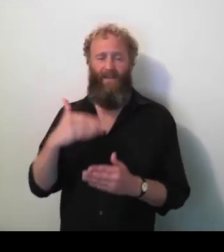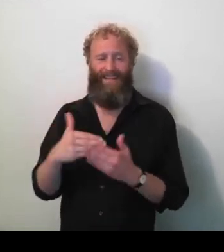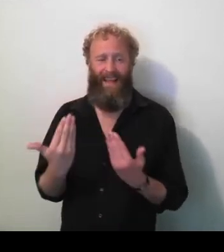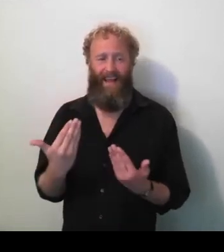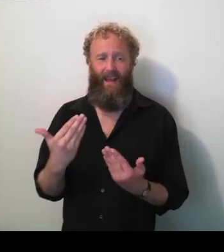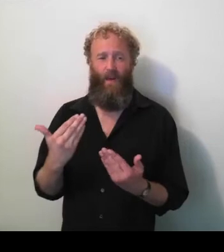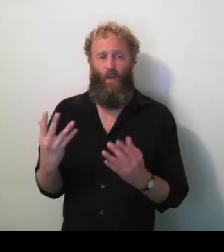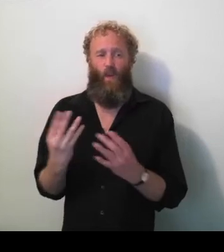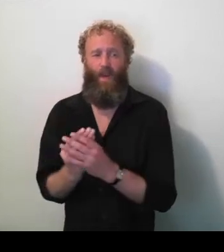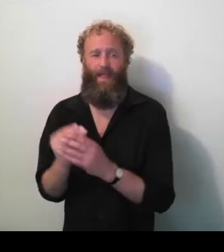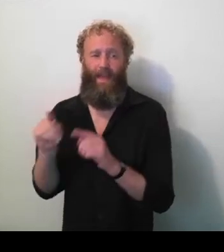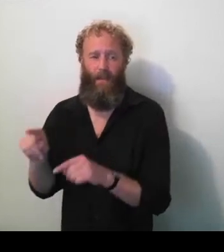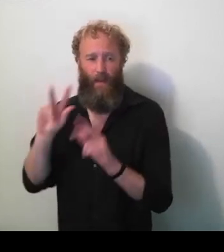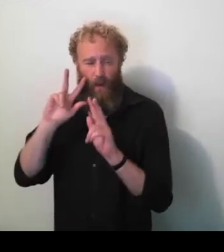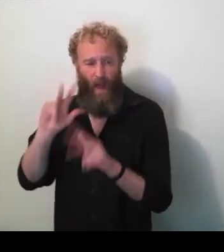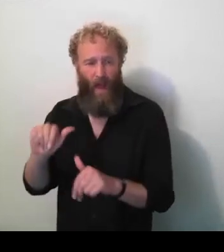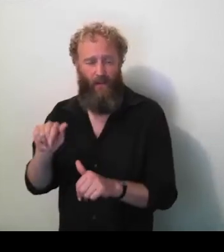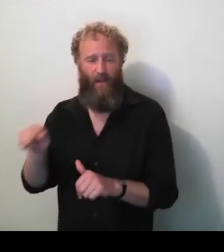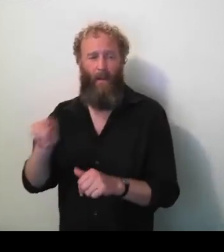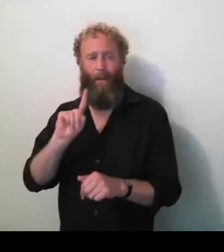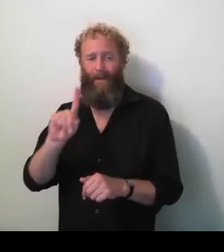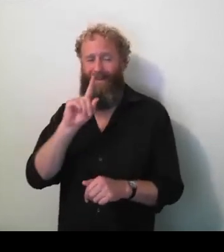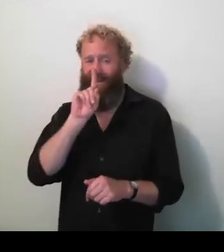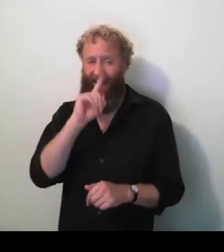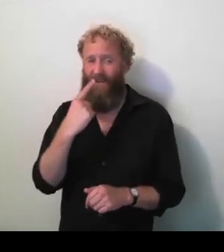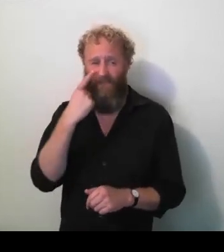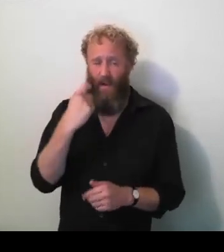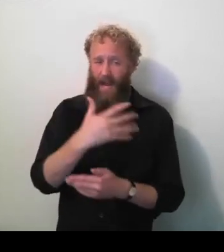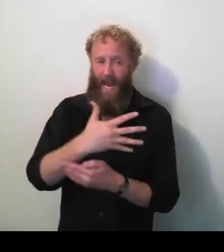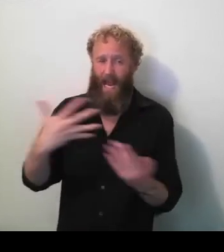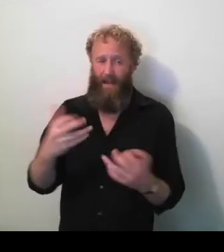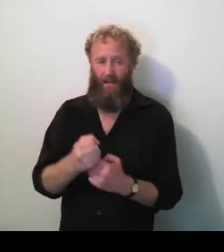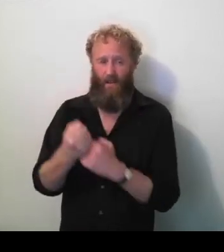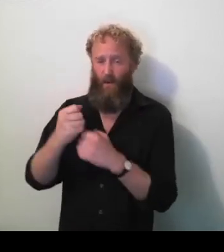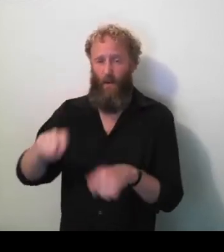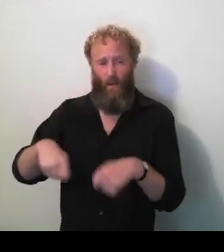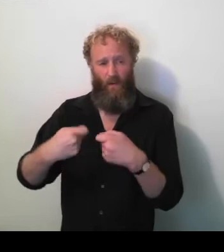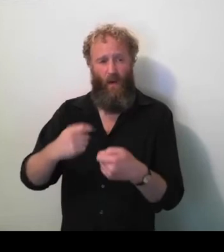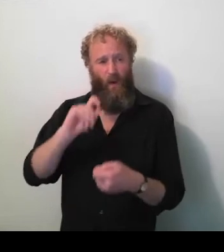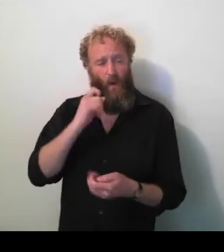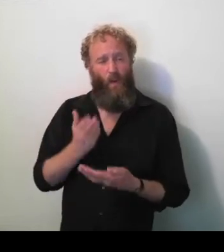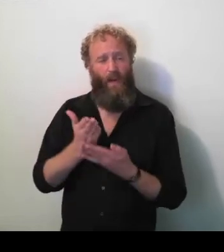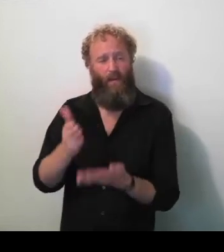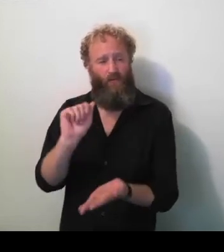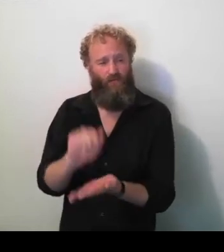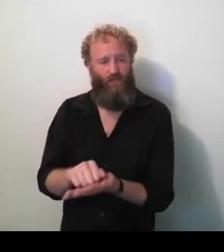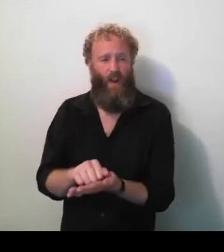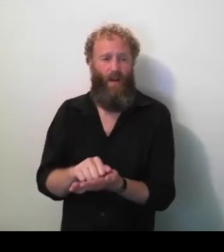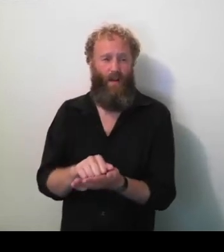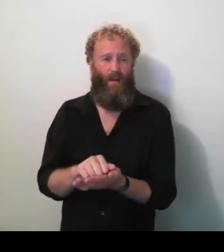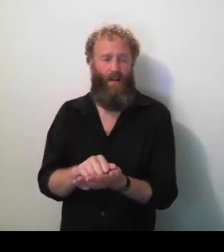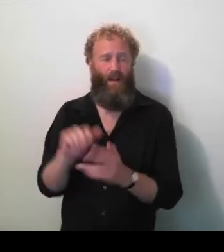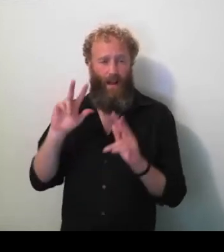provider that can give him the sort of care that he needs on an ongoing basis,